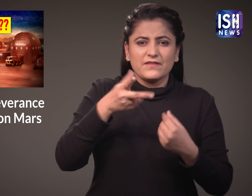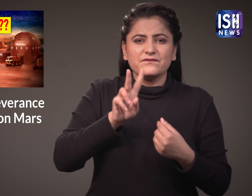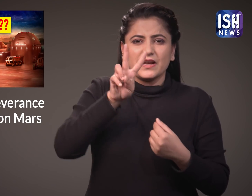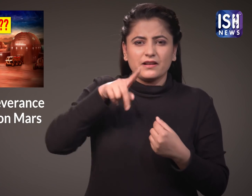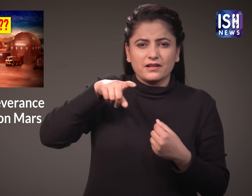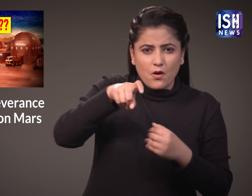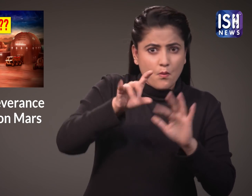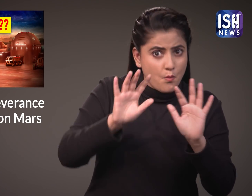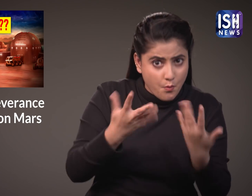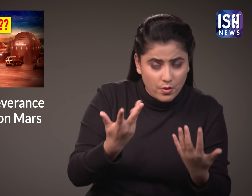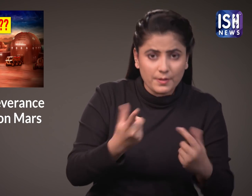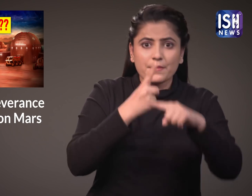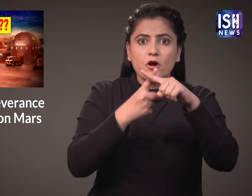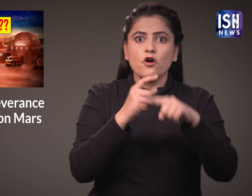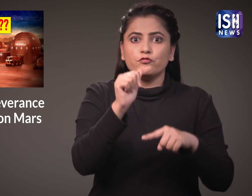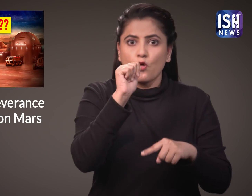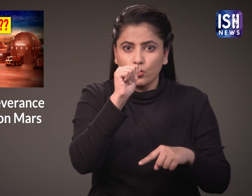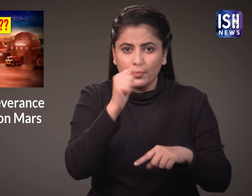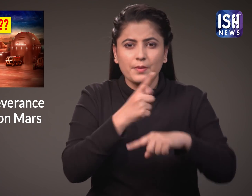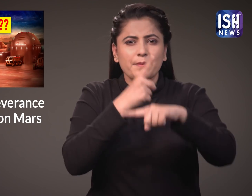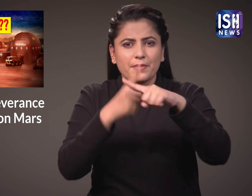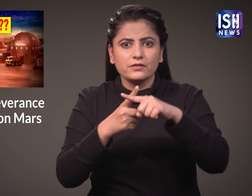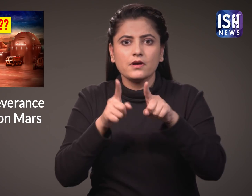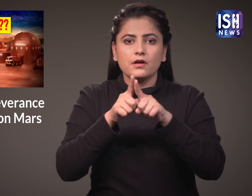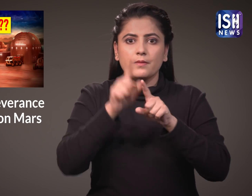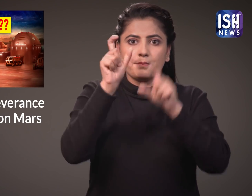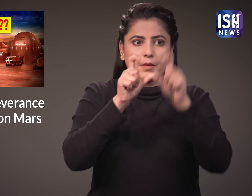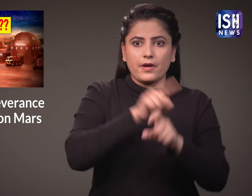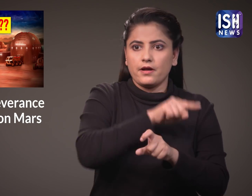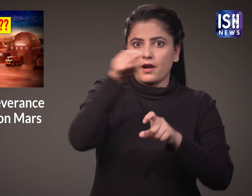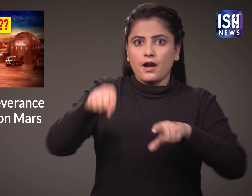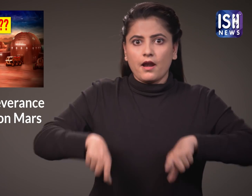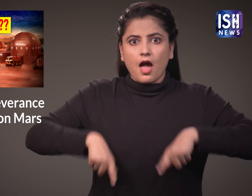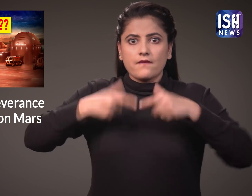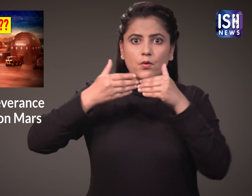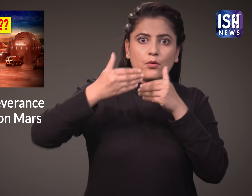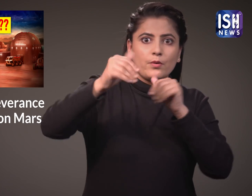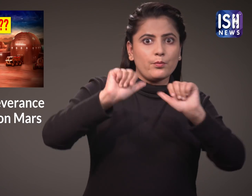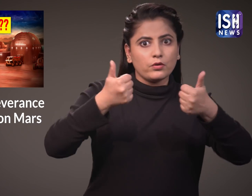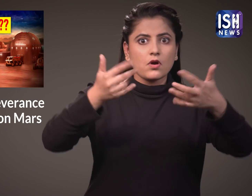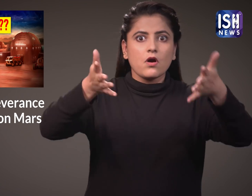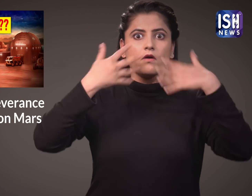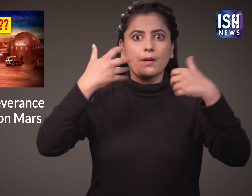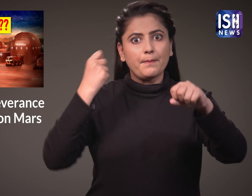and ascertain whether Martian atmosphere is suitable for human beings. ?